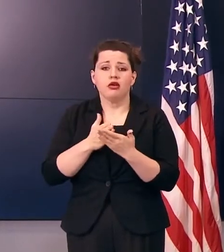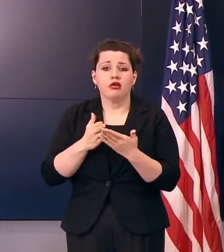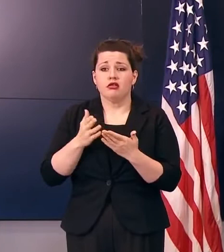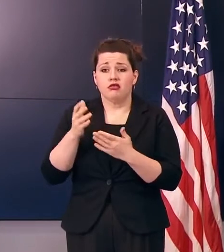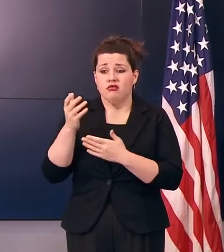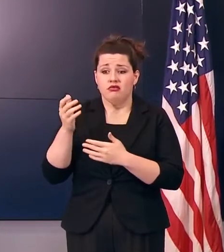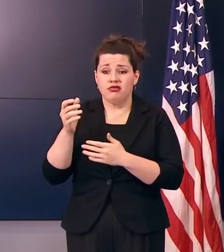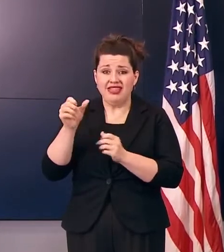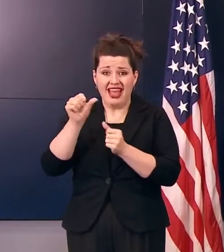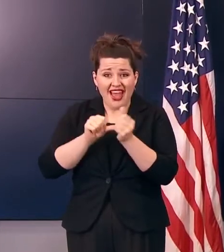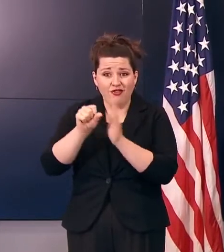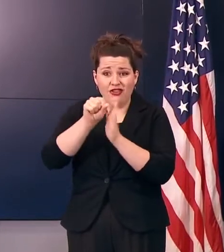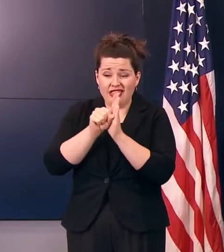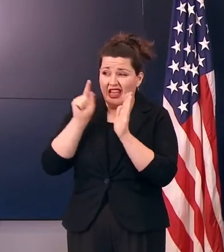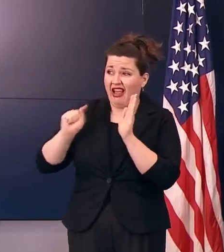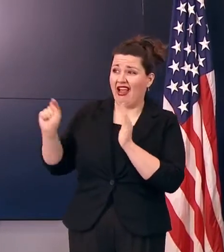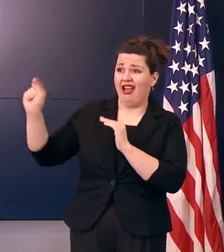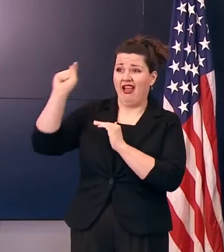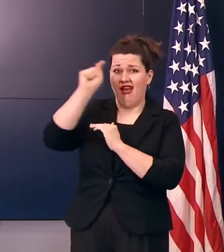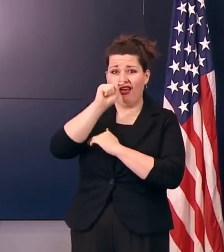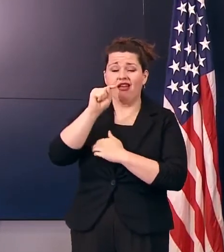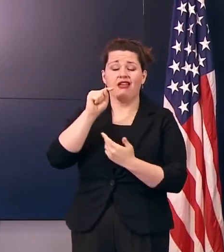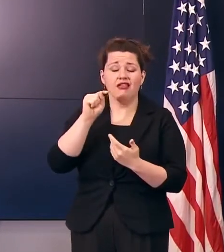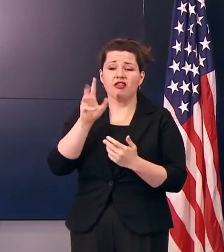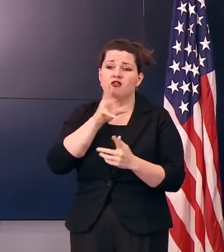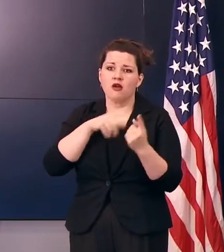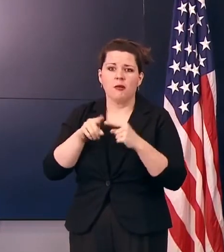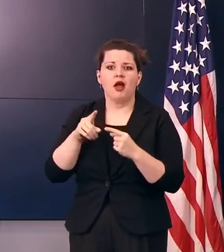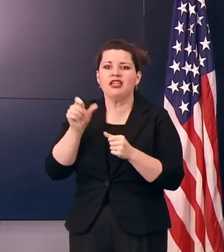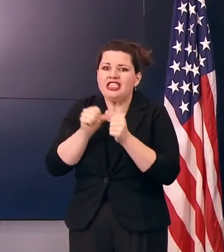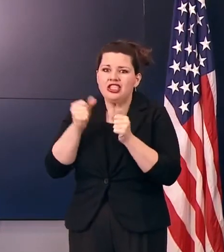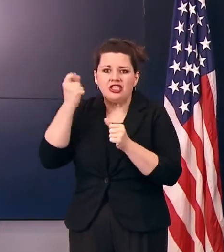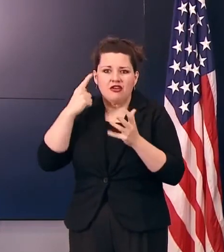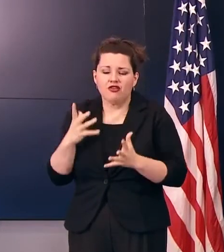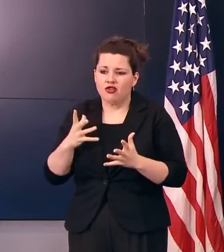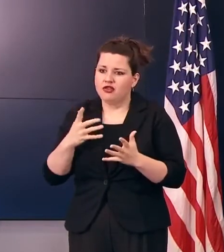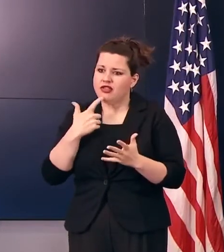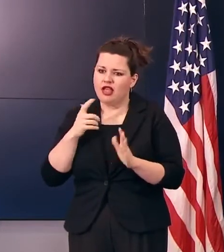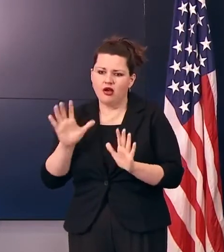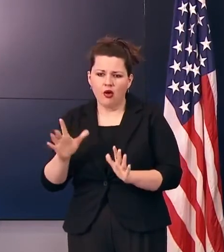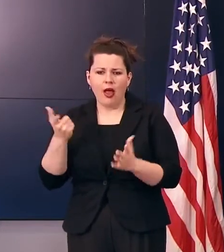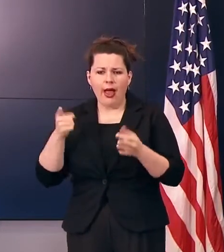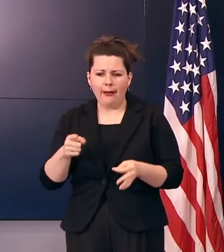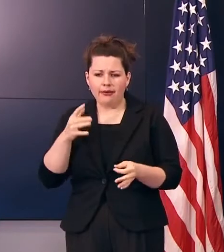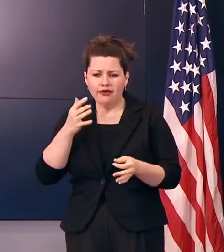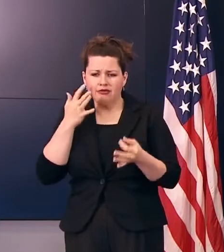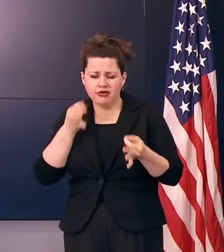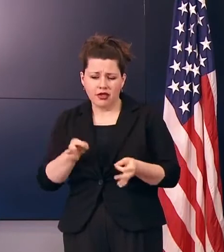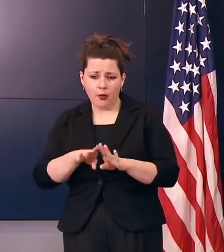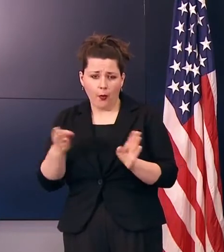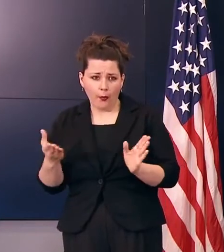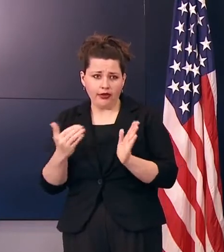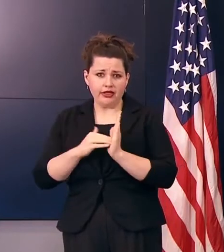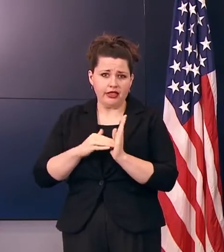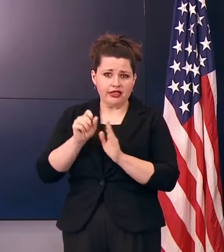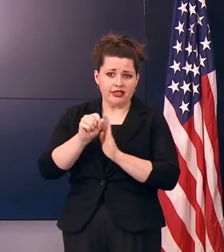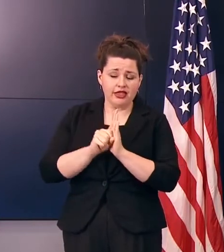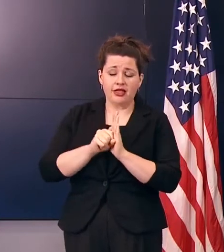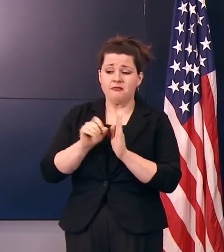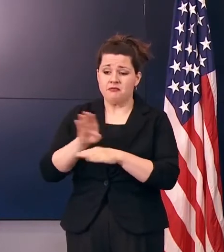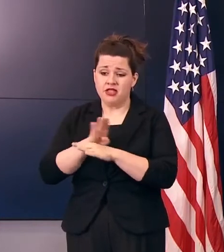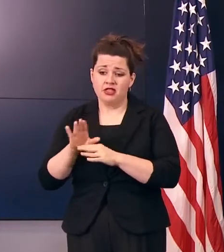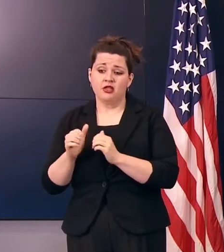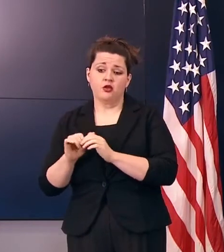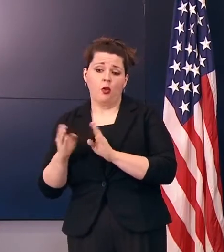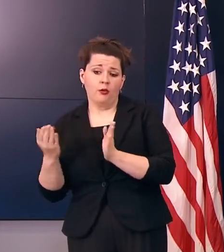every state across this country and every governor talk about what really, you know, when they're making decisions about reopening their state and adding, you know, bringing businesses